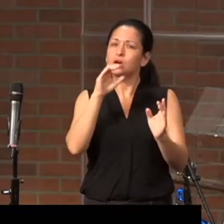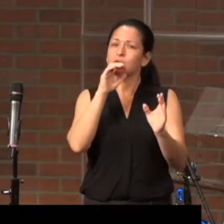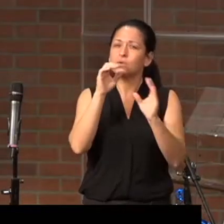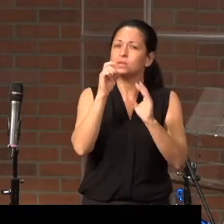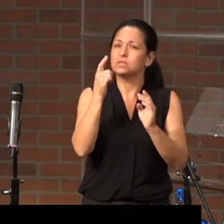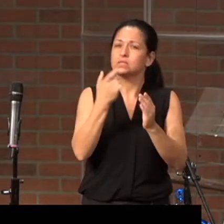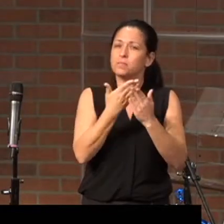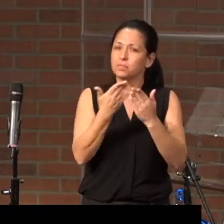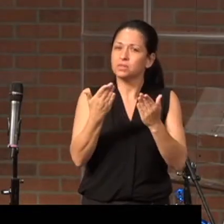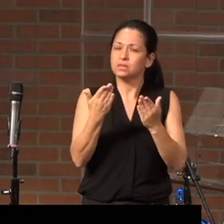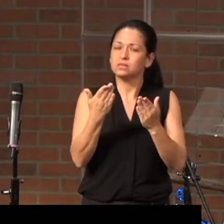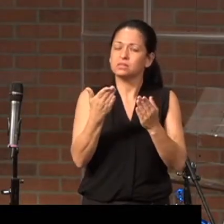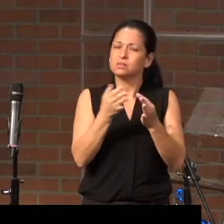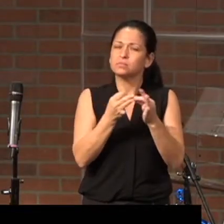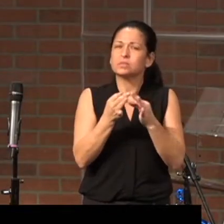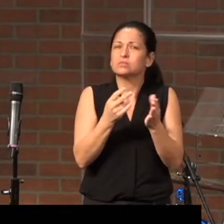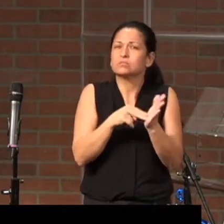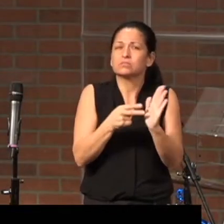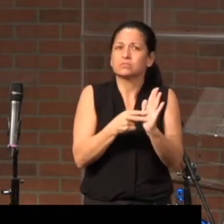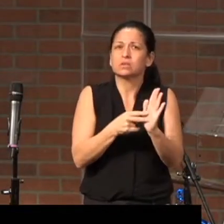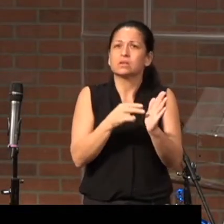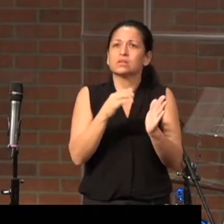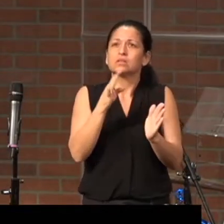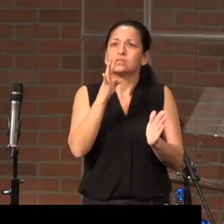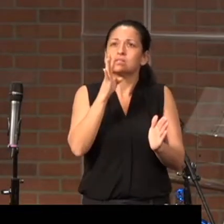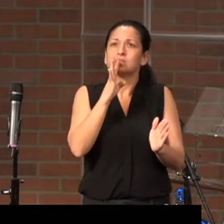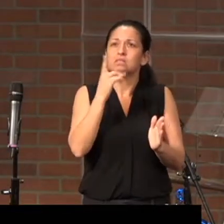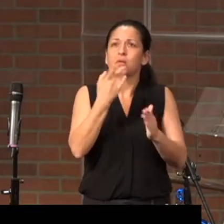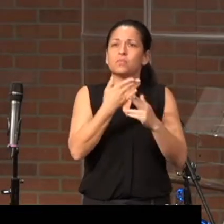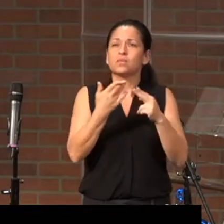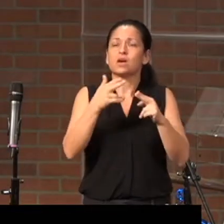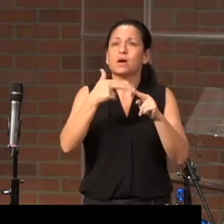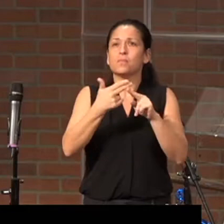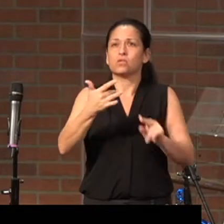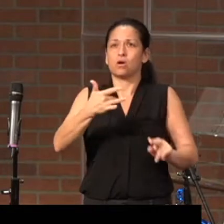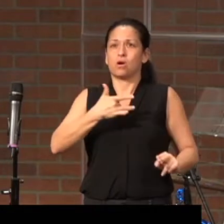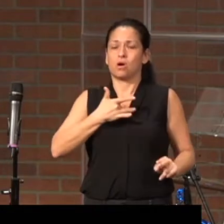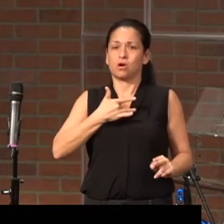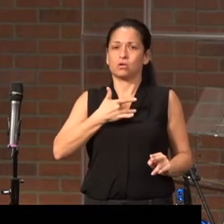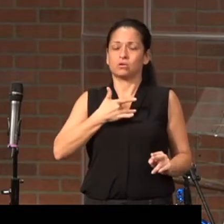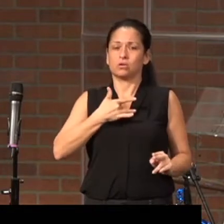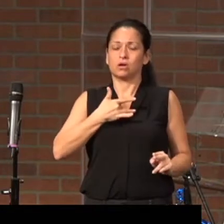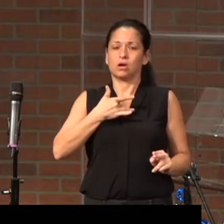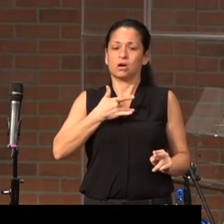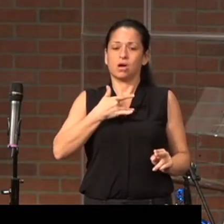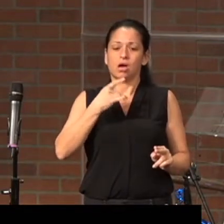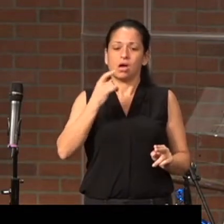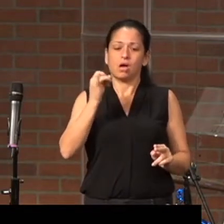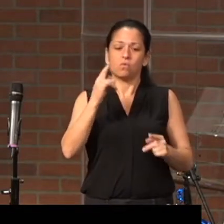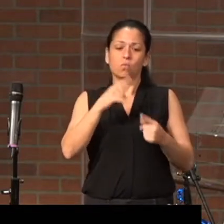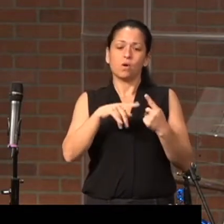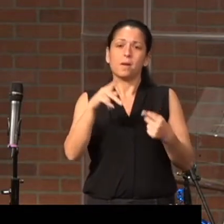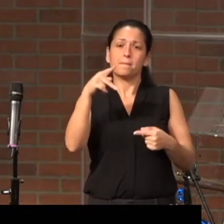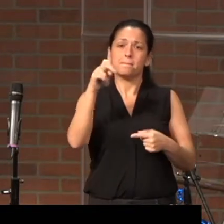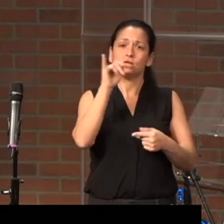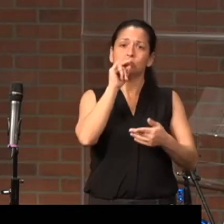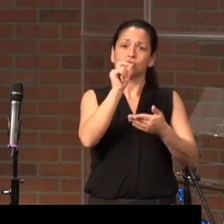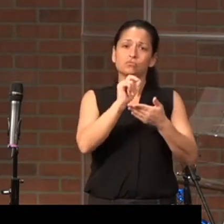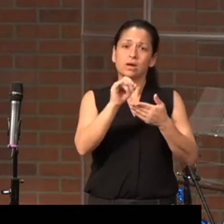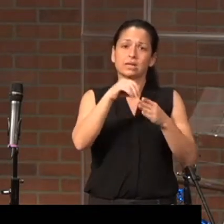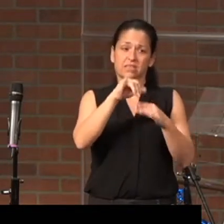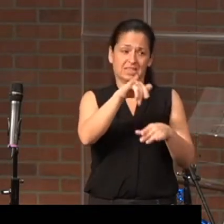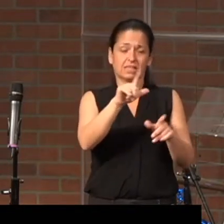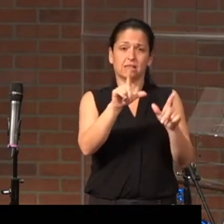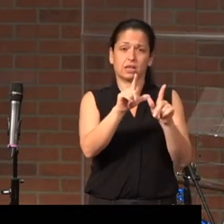because it says something about the heart of what Peter is writing in this letter. And the context is there's